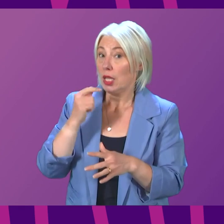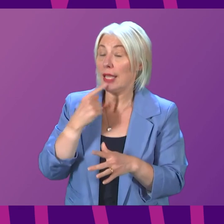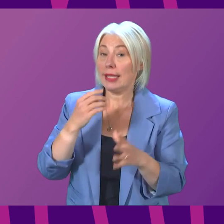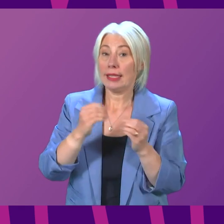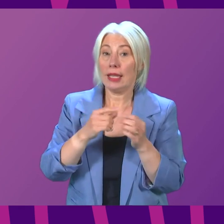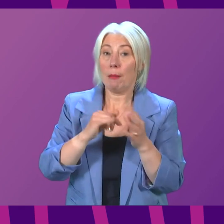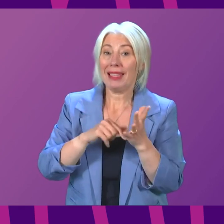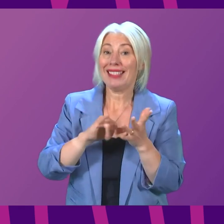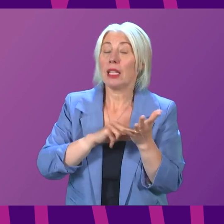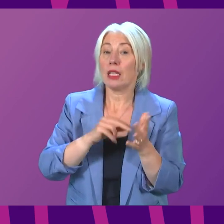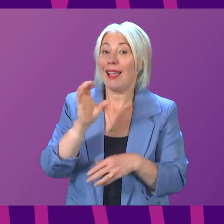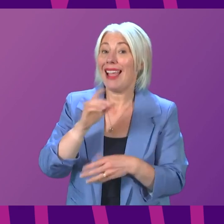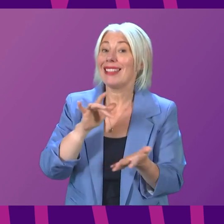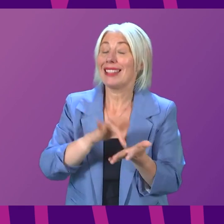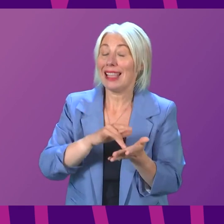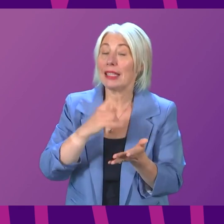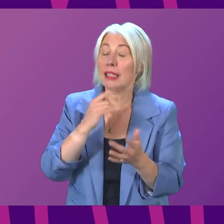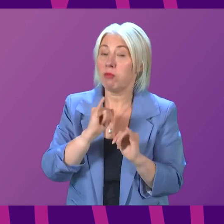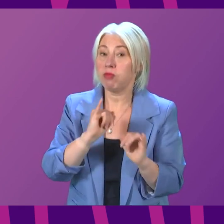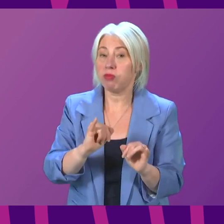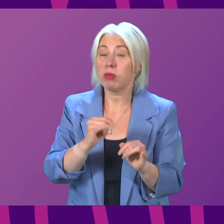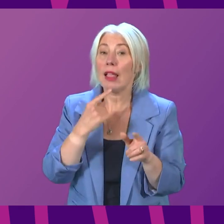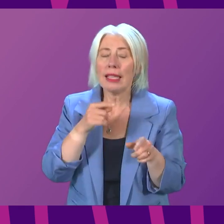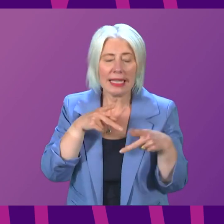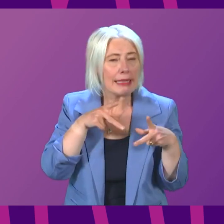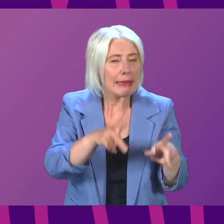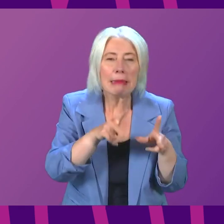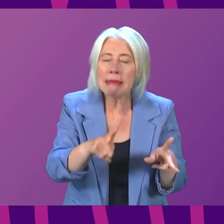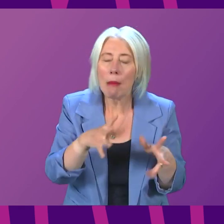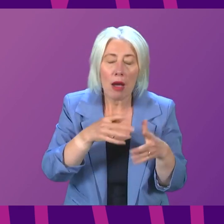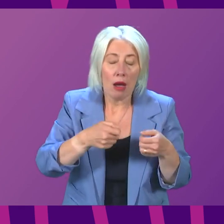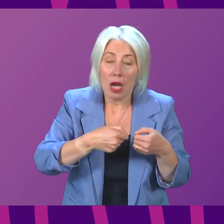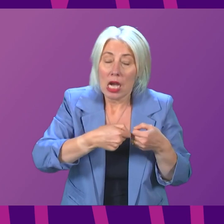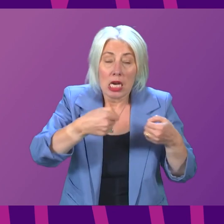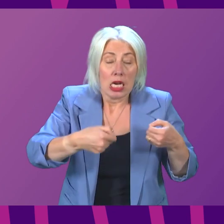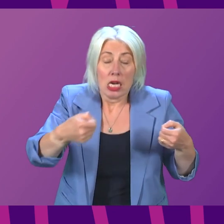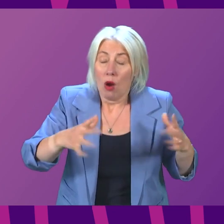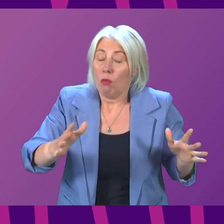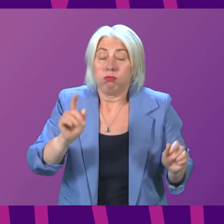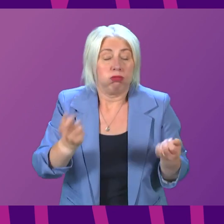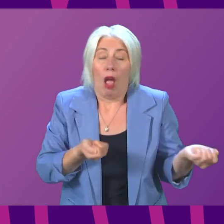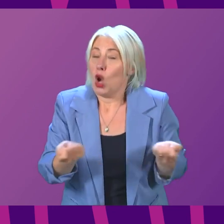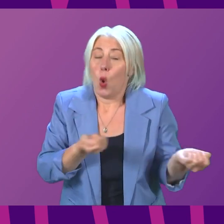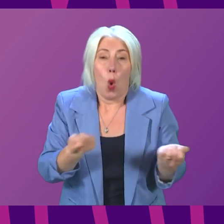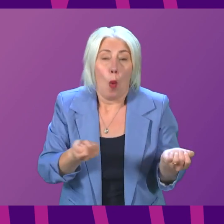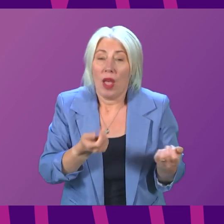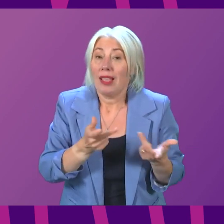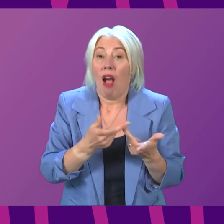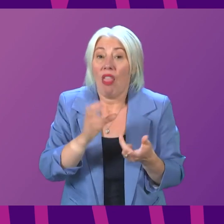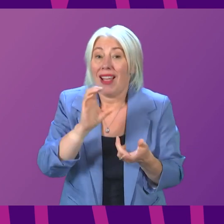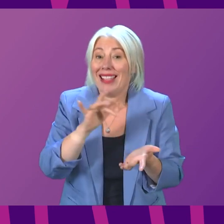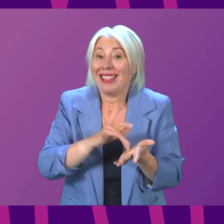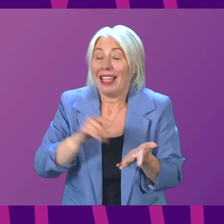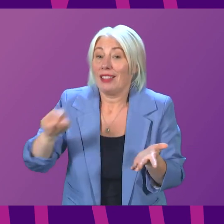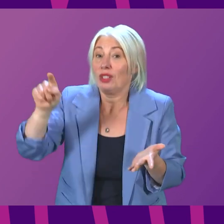and West of Scotland Cancer Centre, leaked emails about a system that is stretched to the limits of endurance. Other cancer centres across